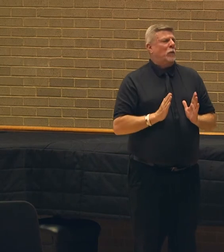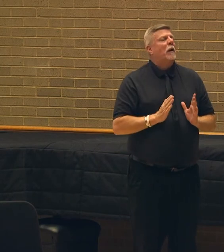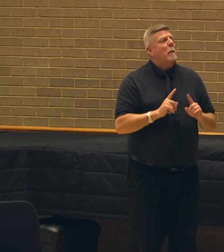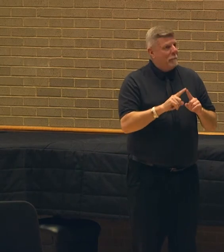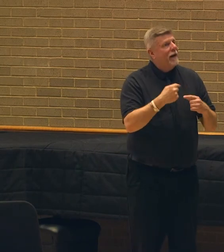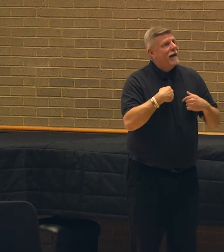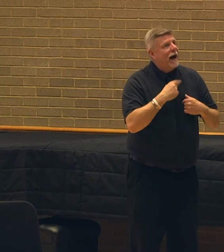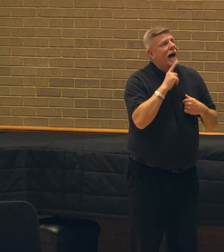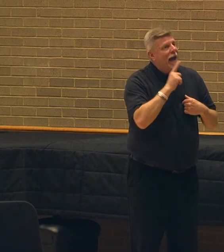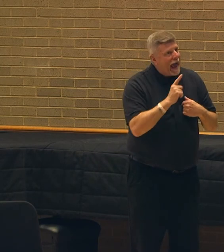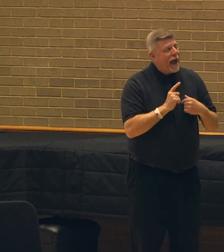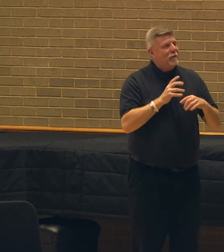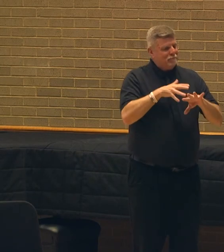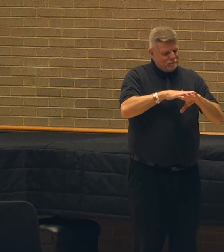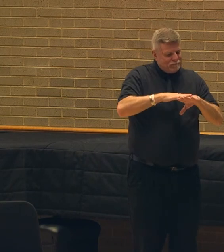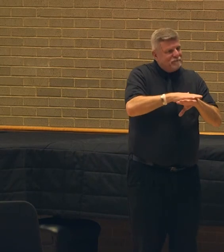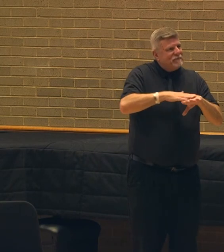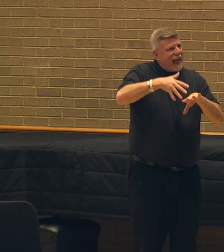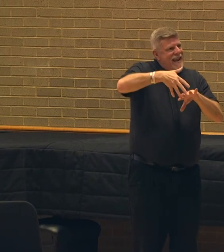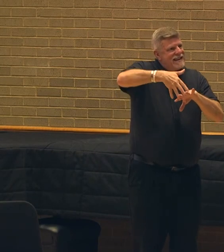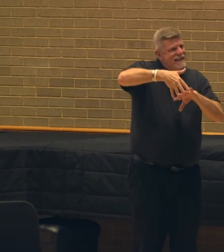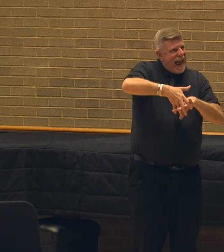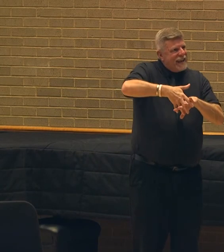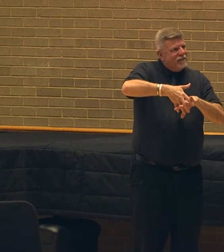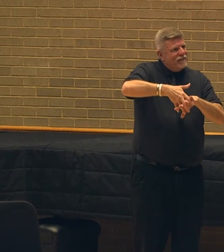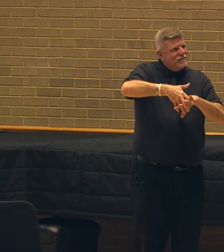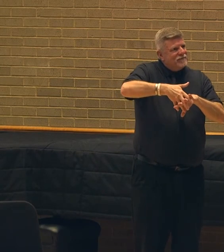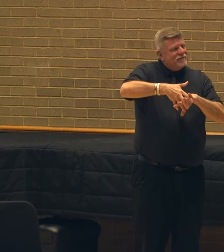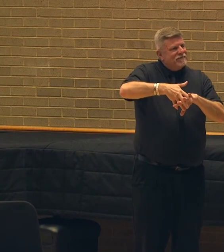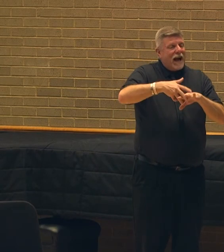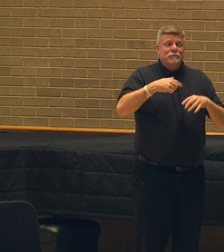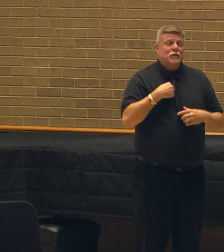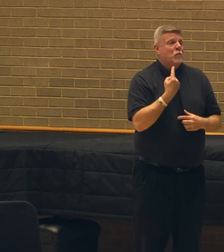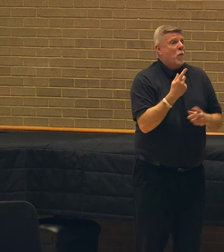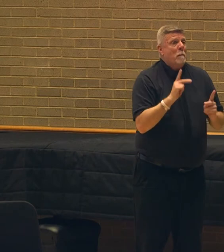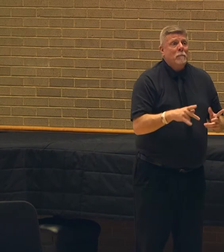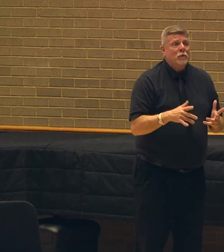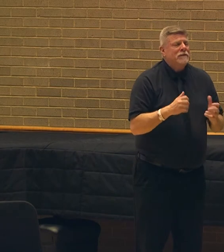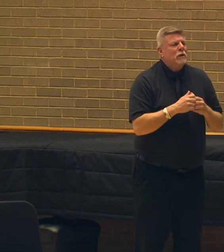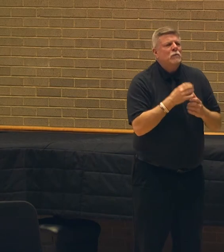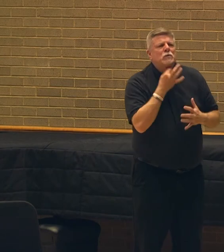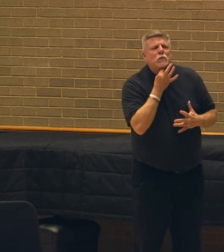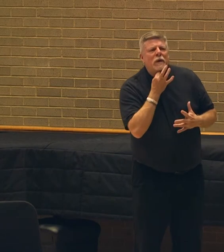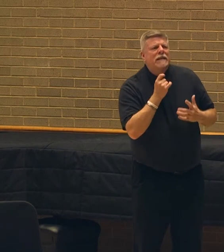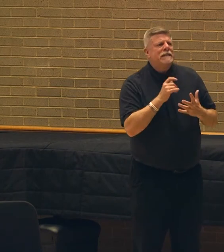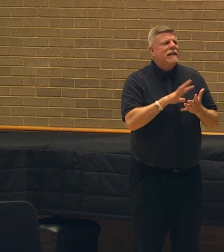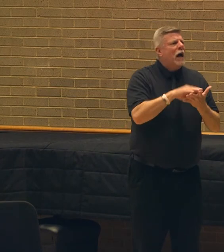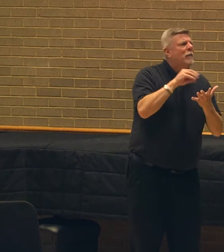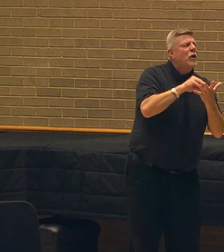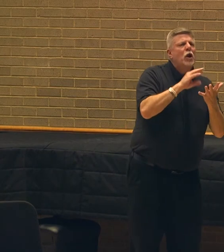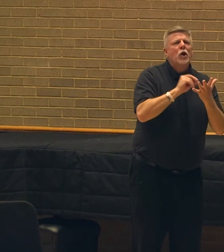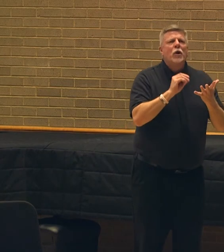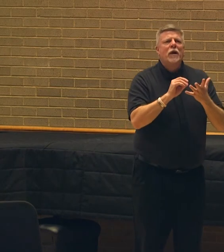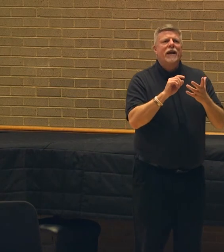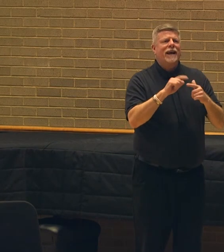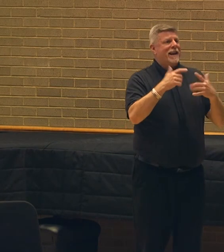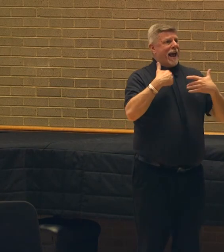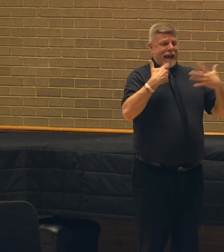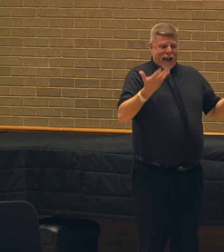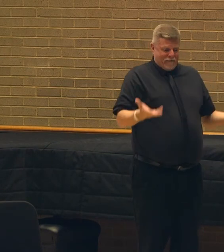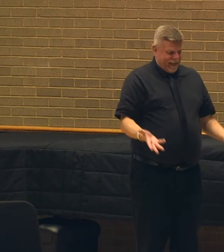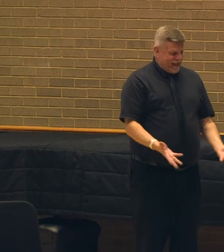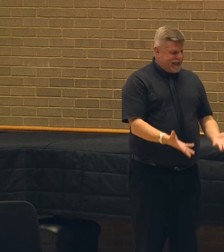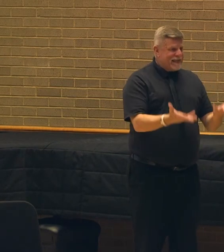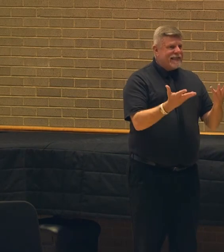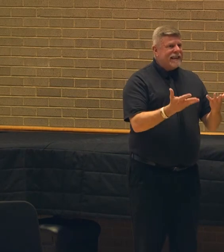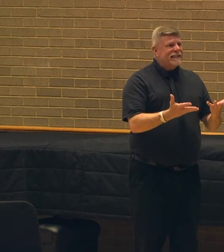you, I'm just one person with ideas and perspectives, approaches, learning and questions, and somehow I find myself with the privileged platform